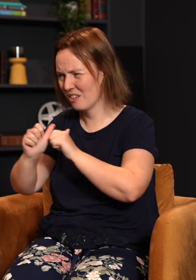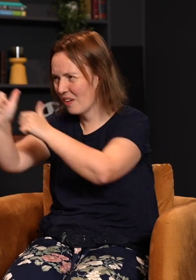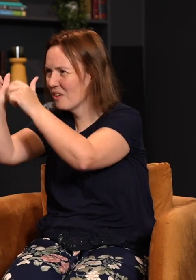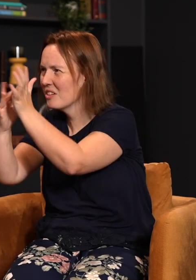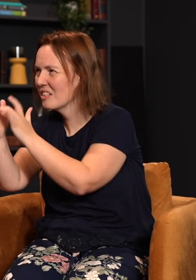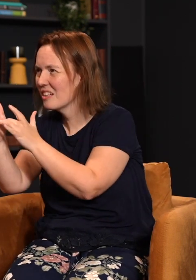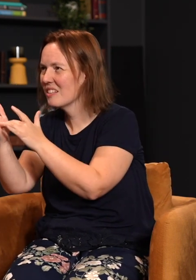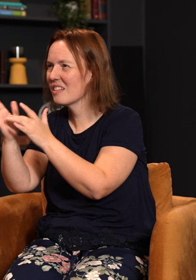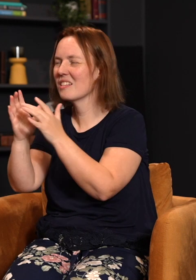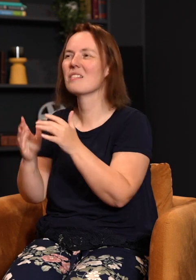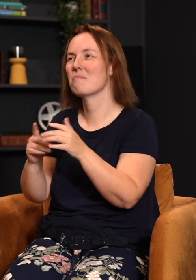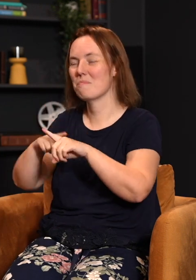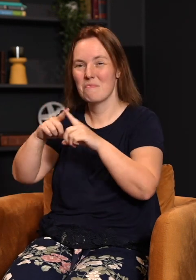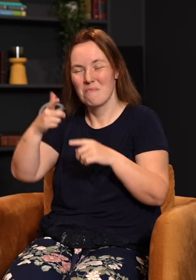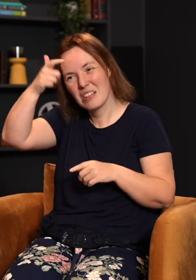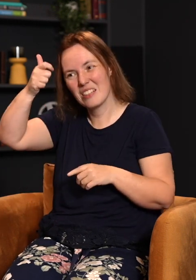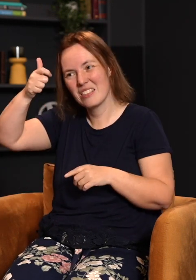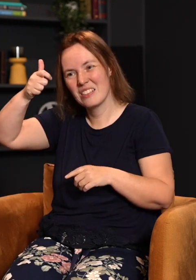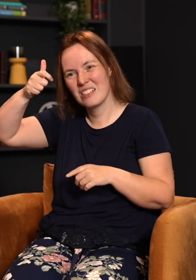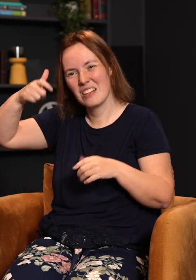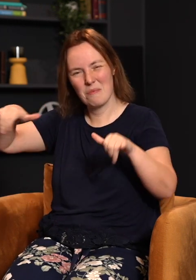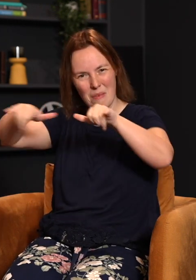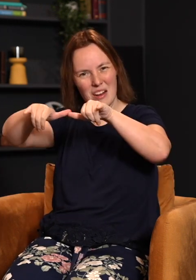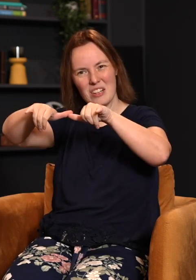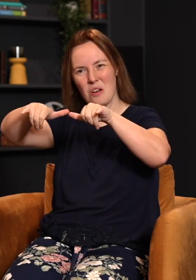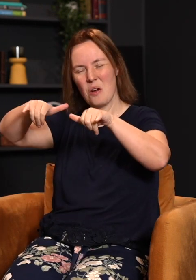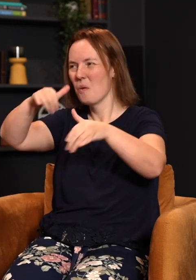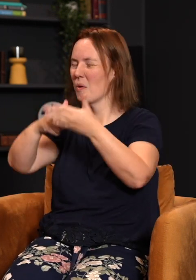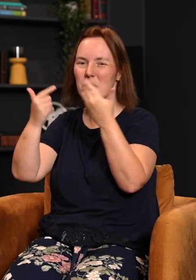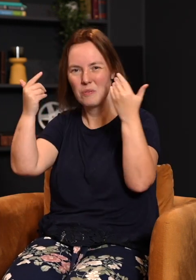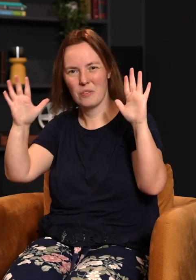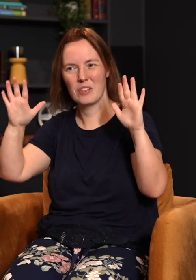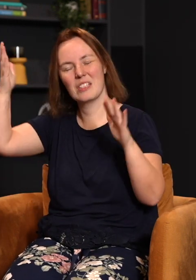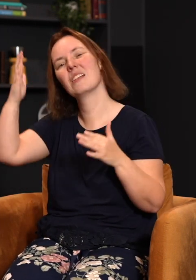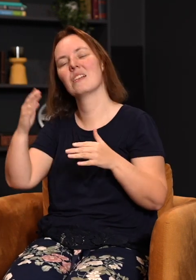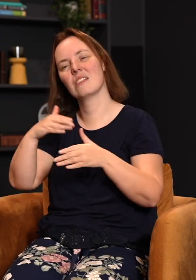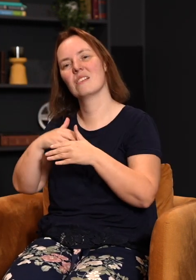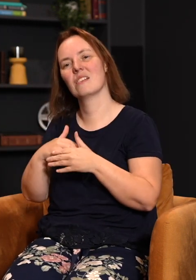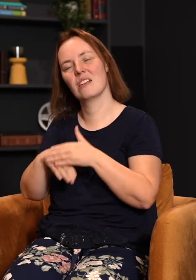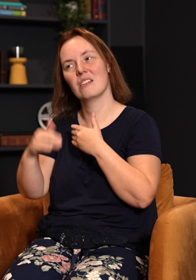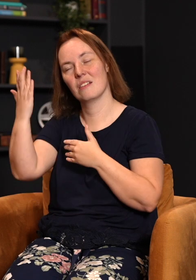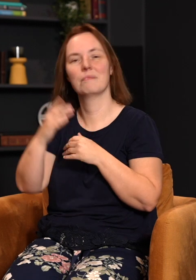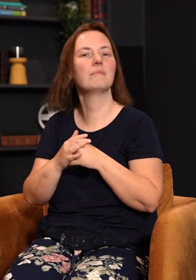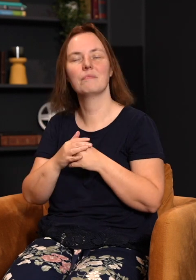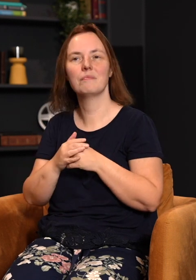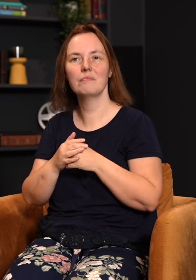because they all lined up to what they see being fulfilled in him. Now, there are two prophetic dramas played out on the cross.